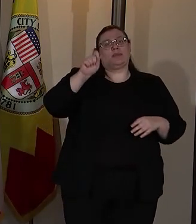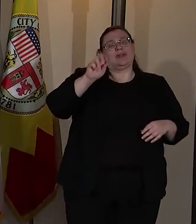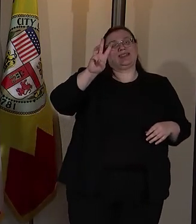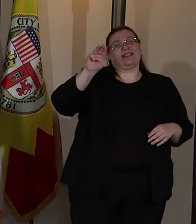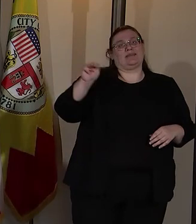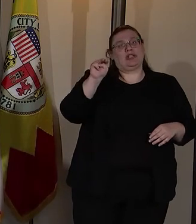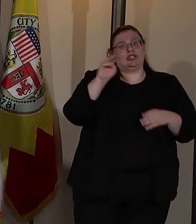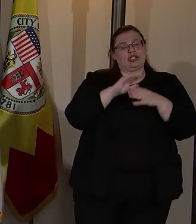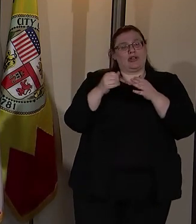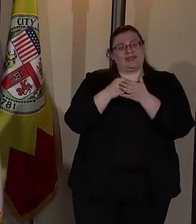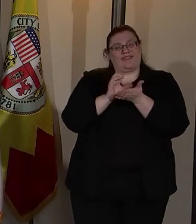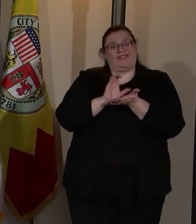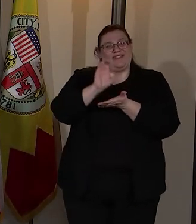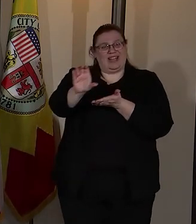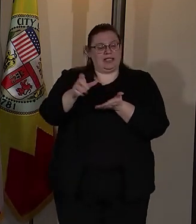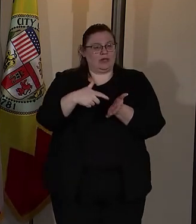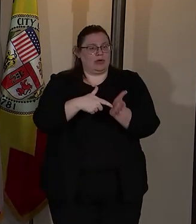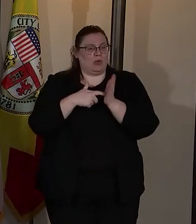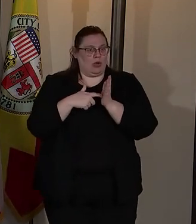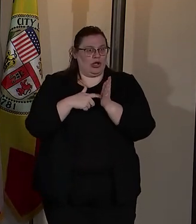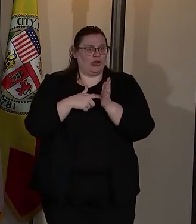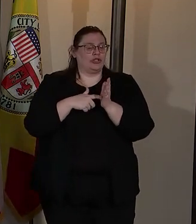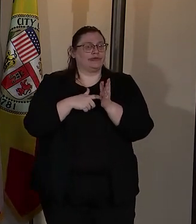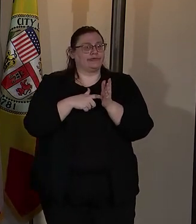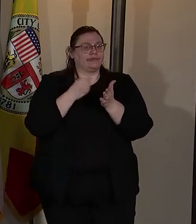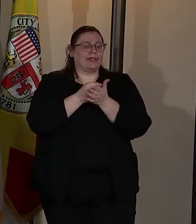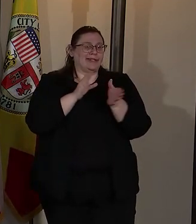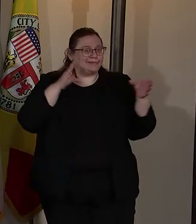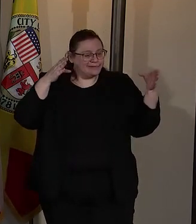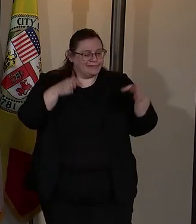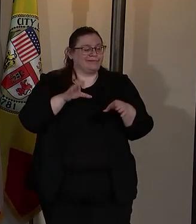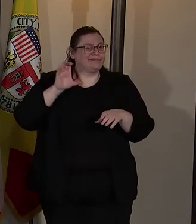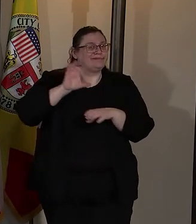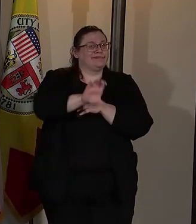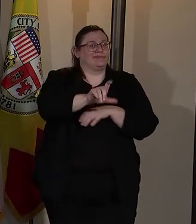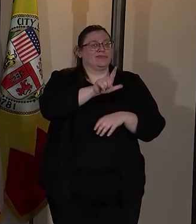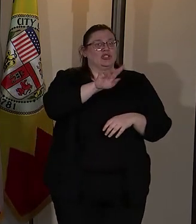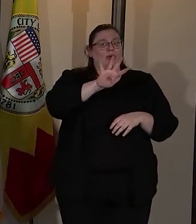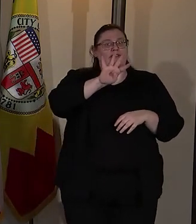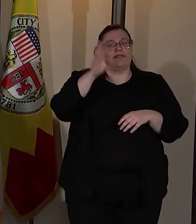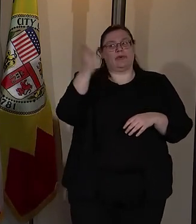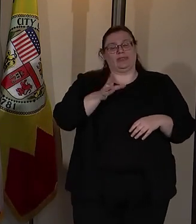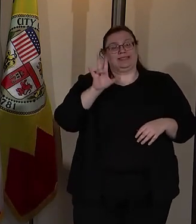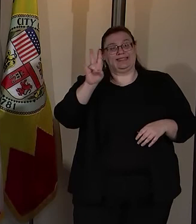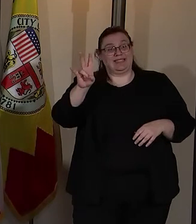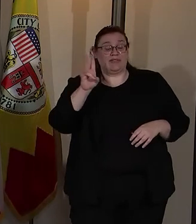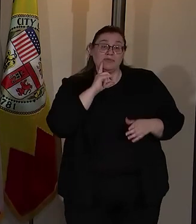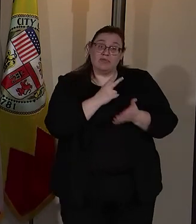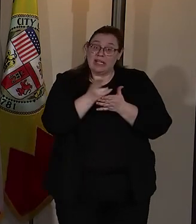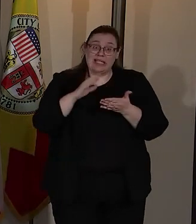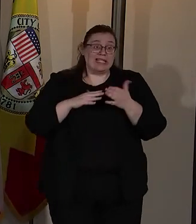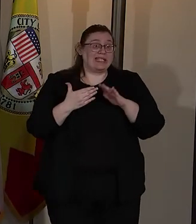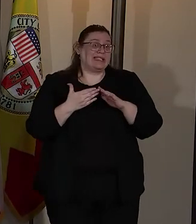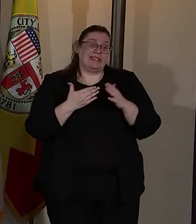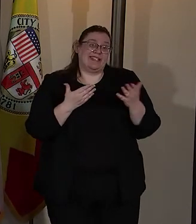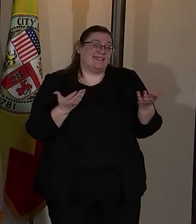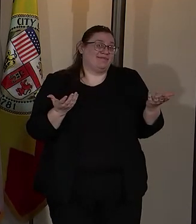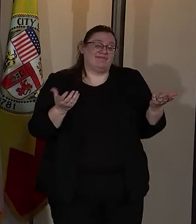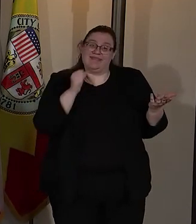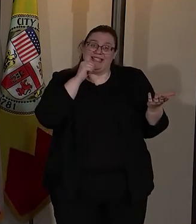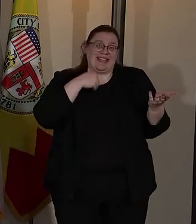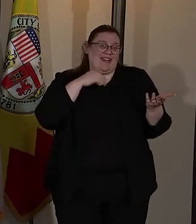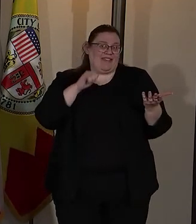worth of funding that would be required to dedicate resources there 24 hours a day, 7 days a week. And frankly, the city just simply does not have